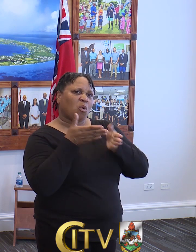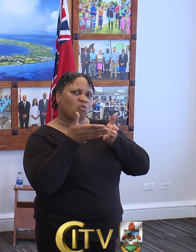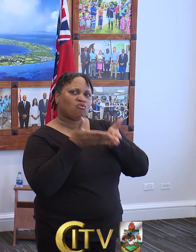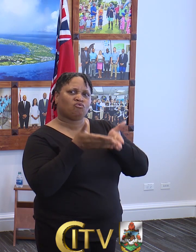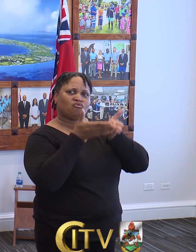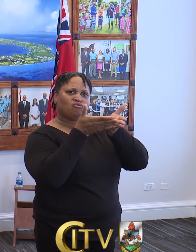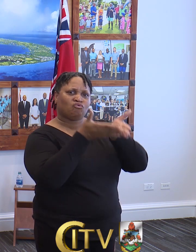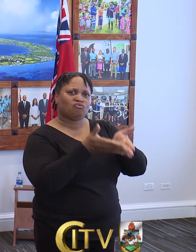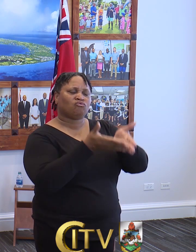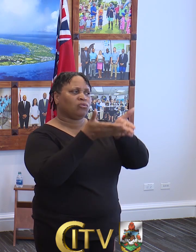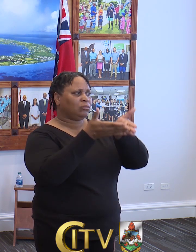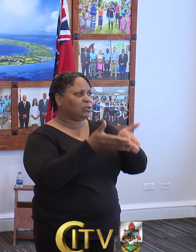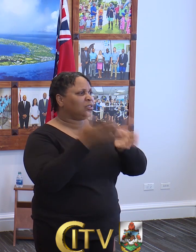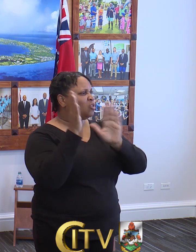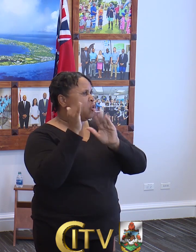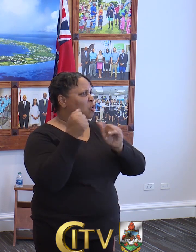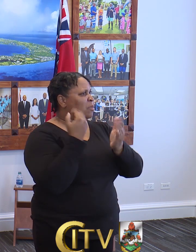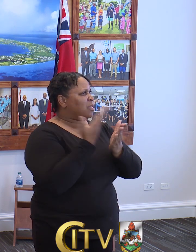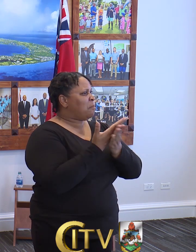we're looking to get back home.